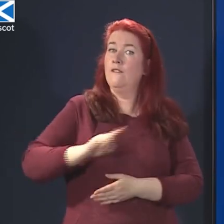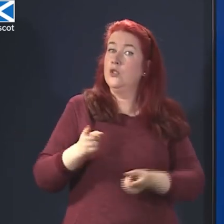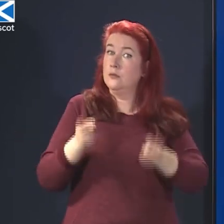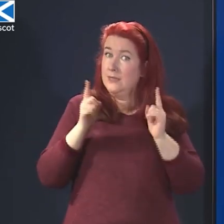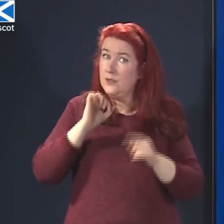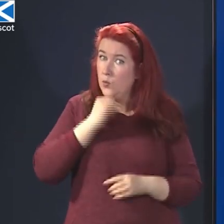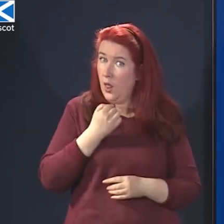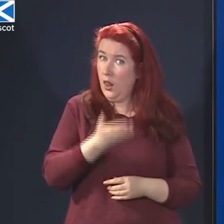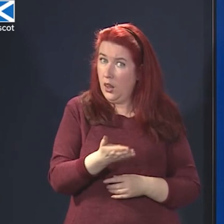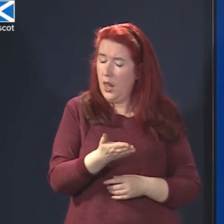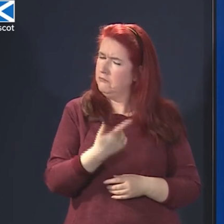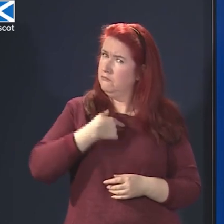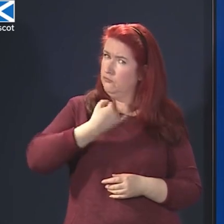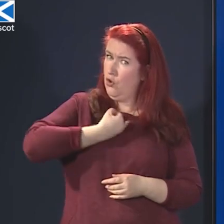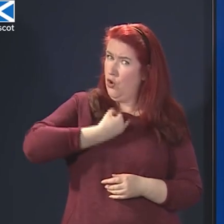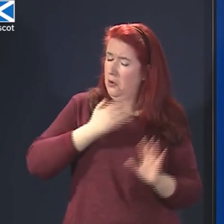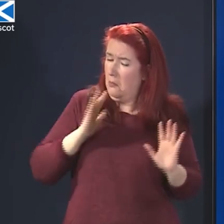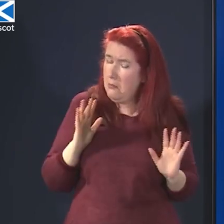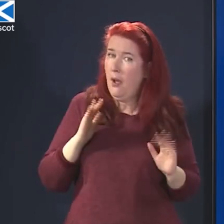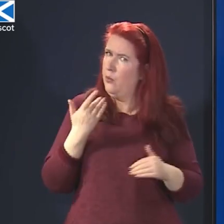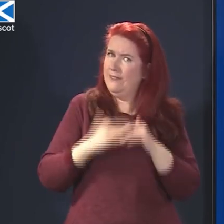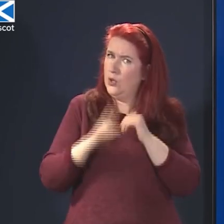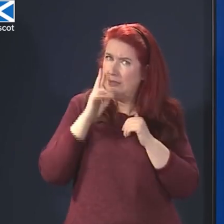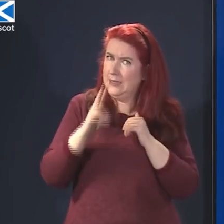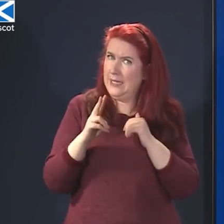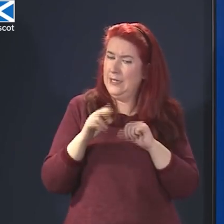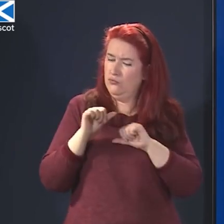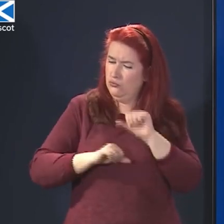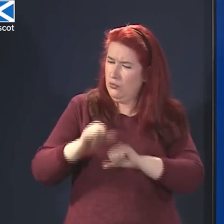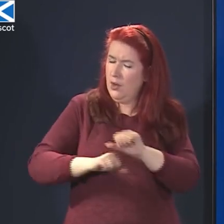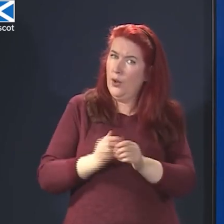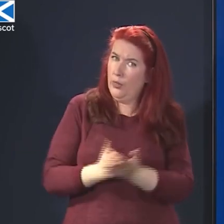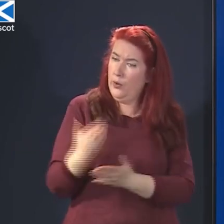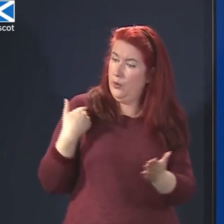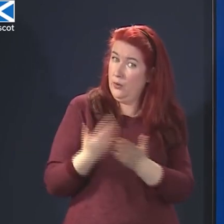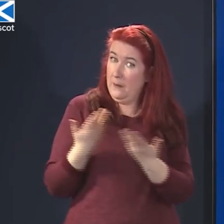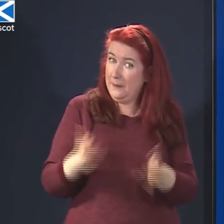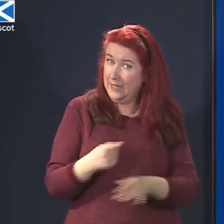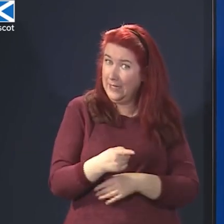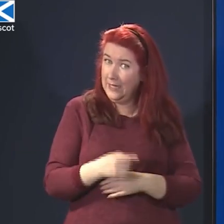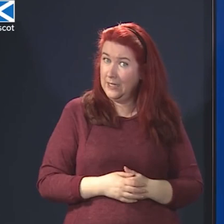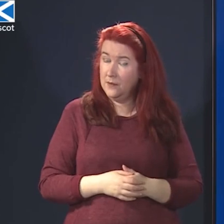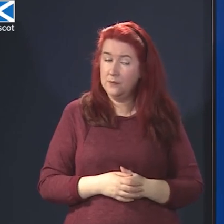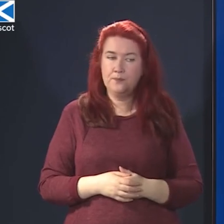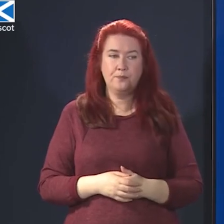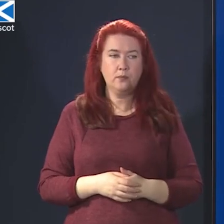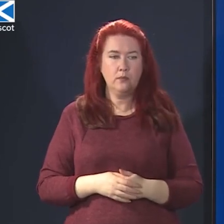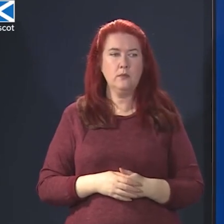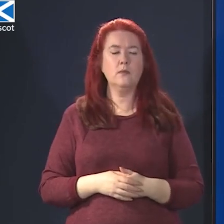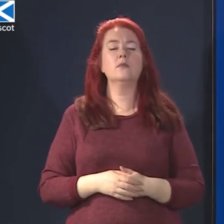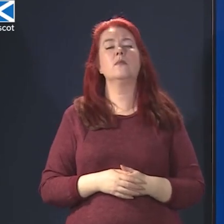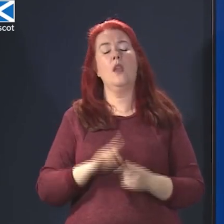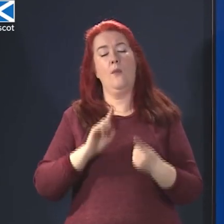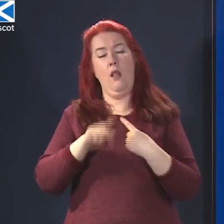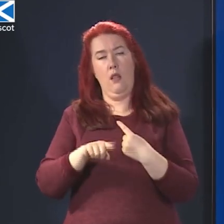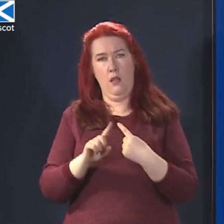Minister. And correct me if I'm wrong, I don't think we've had them routinely throughout that period. I'll take that question first